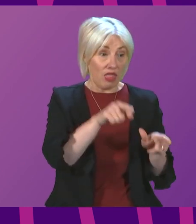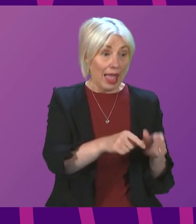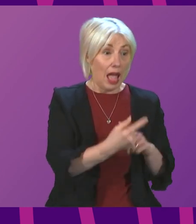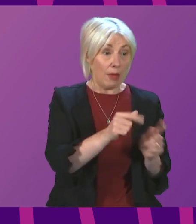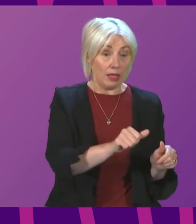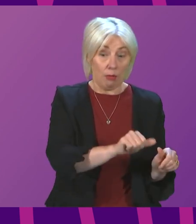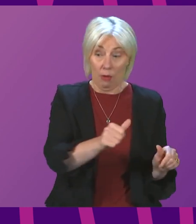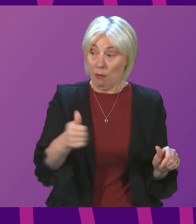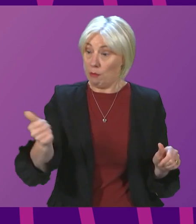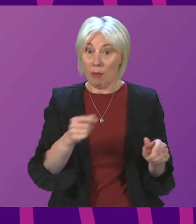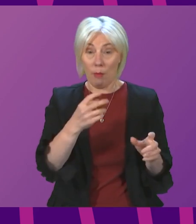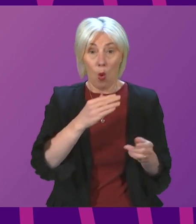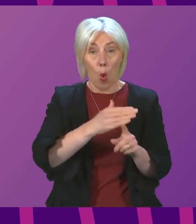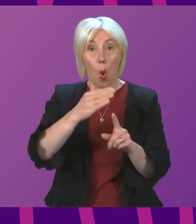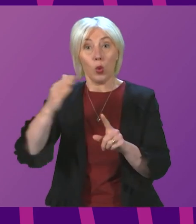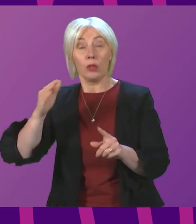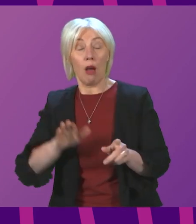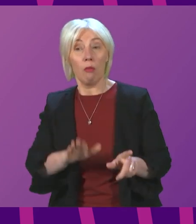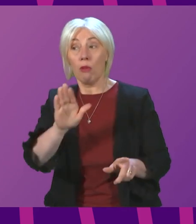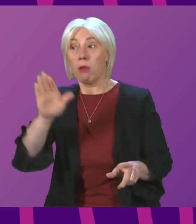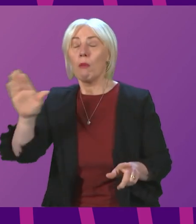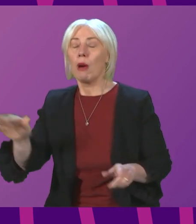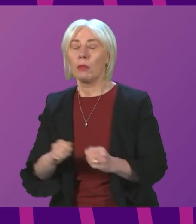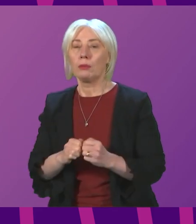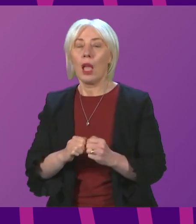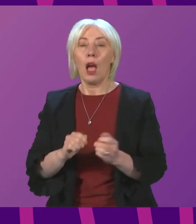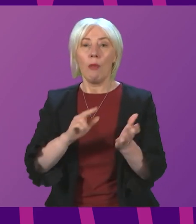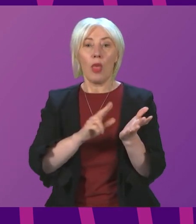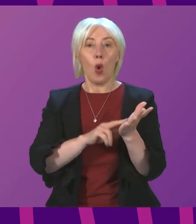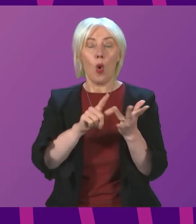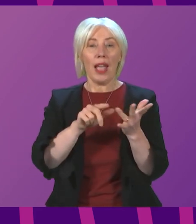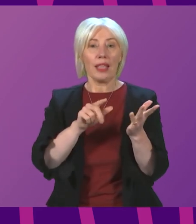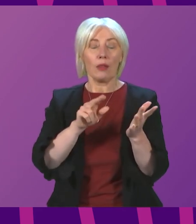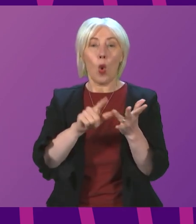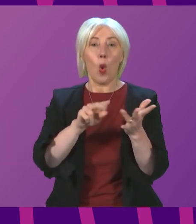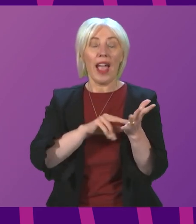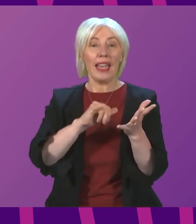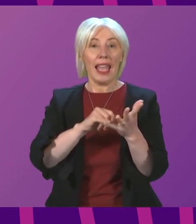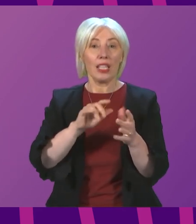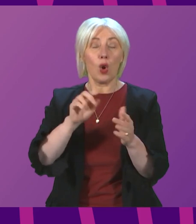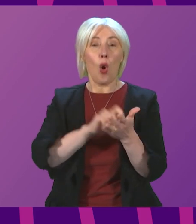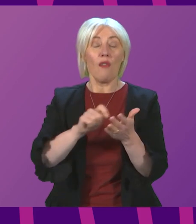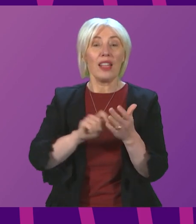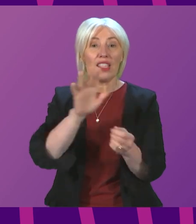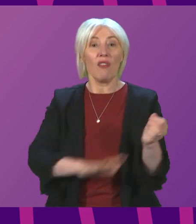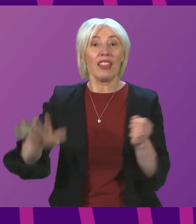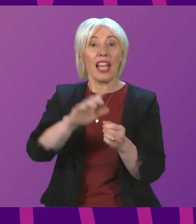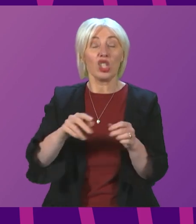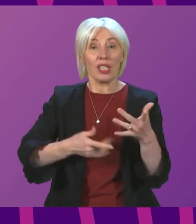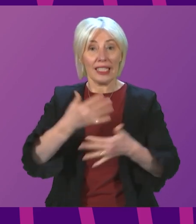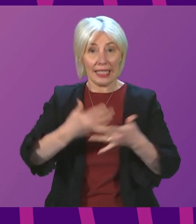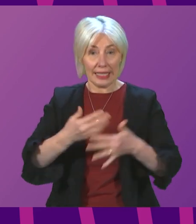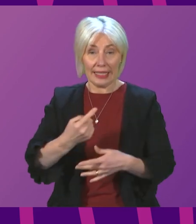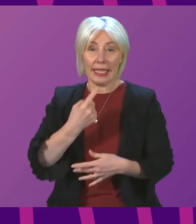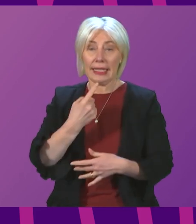groups. The weekly survey data from the Office of National Statistics, though less up-to-date than our case numbers, nevertheless indicates